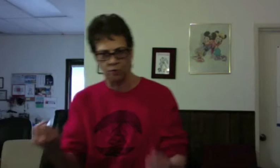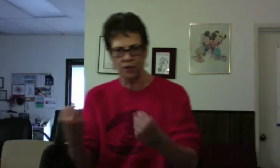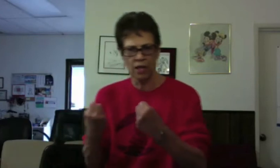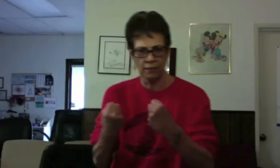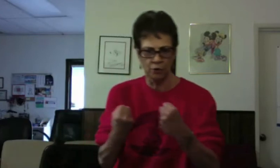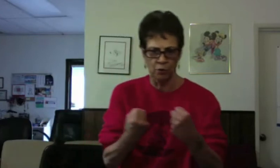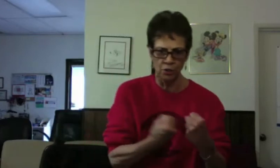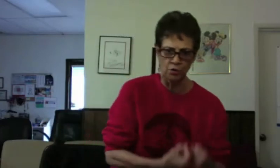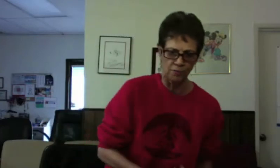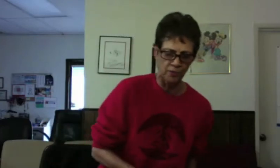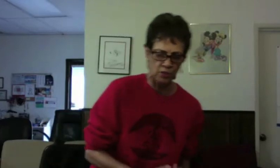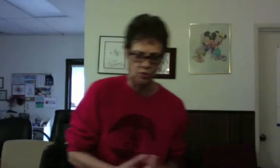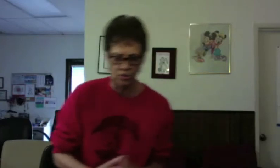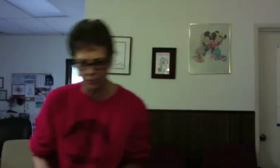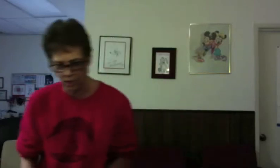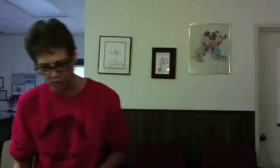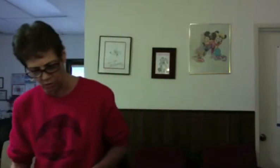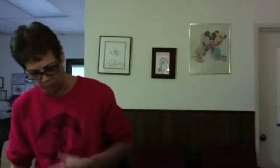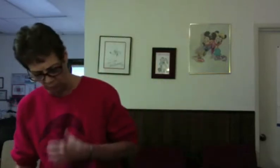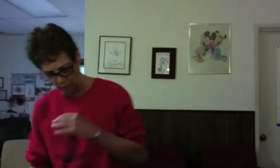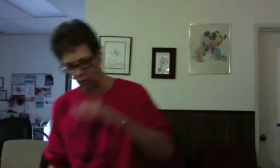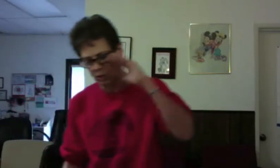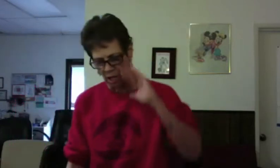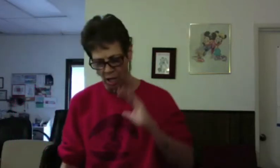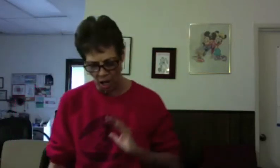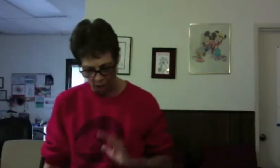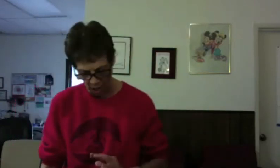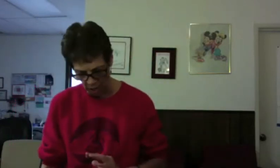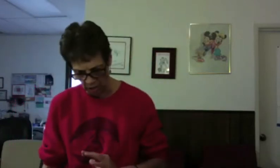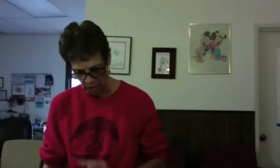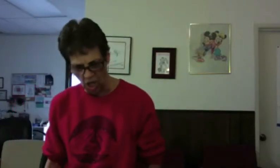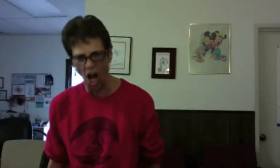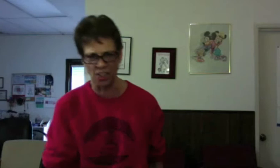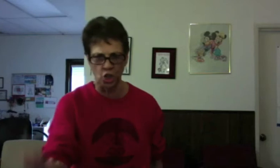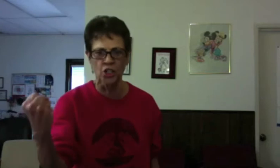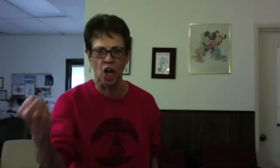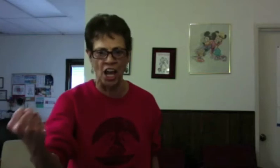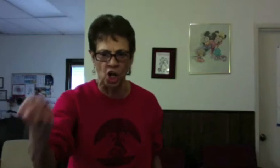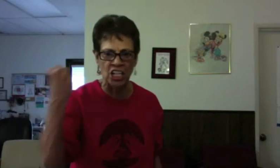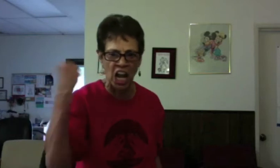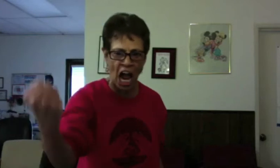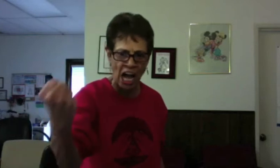feel like if you want to use your fists or something and you're just really, I shall take your land.